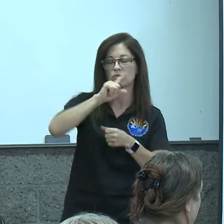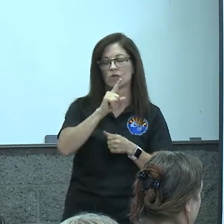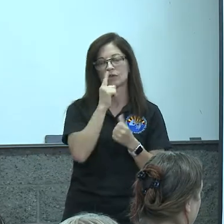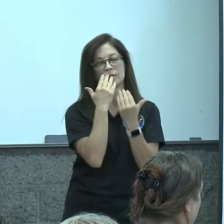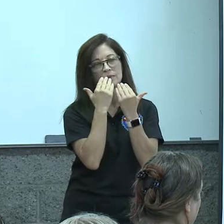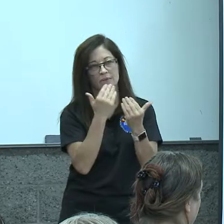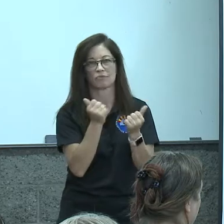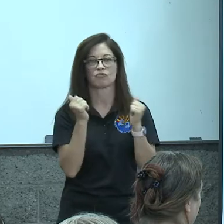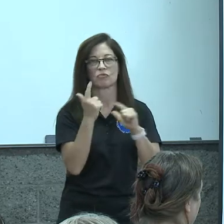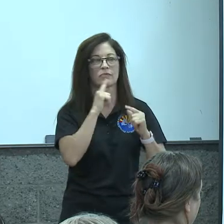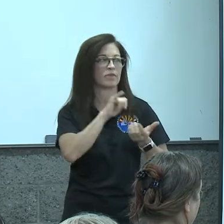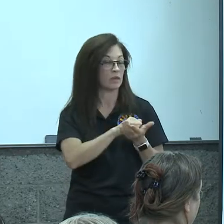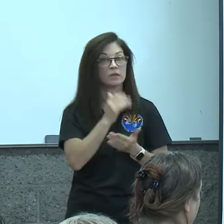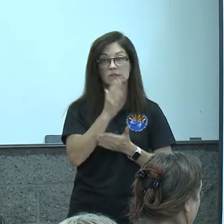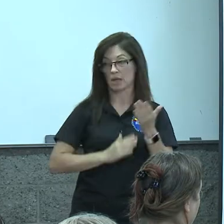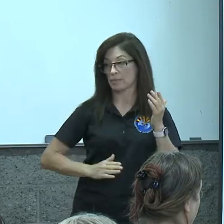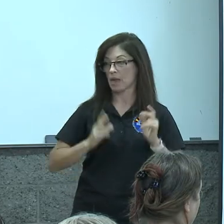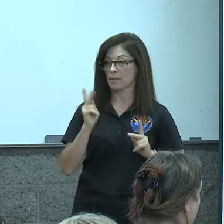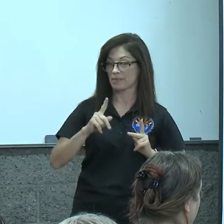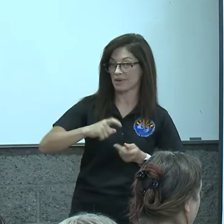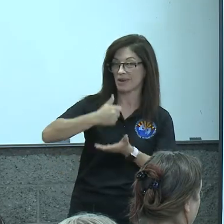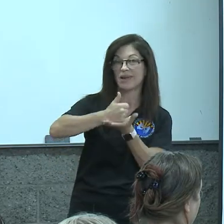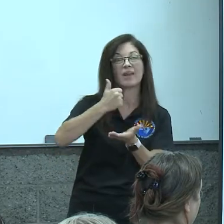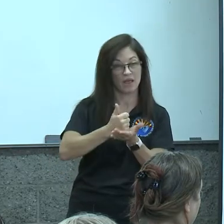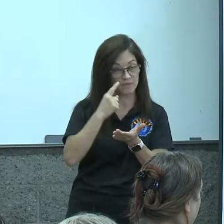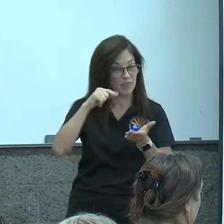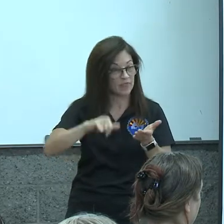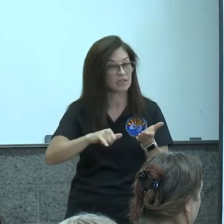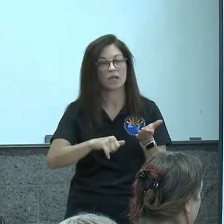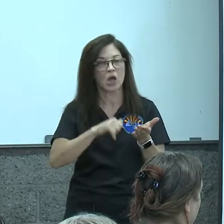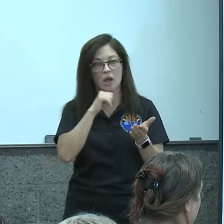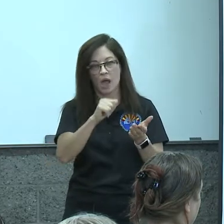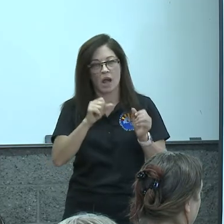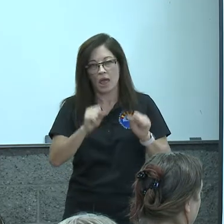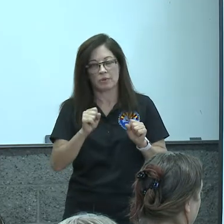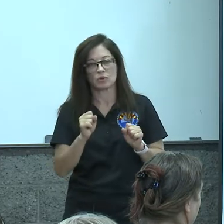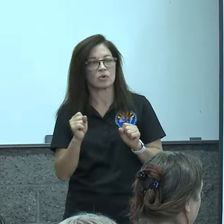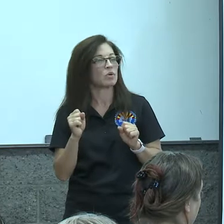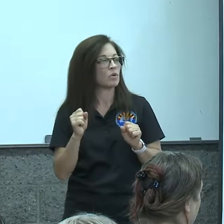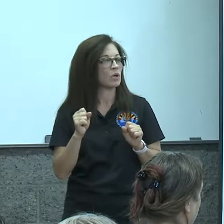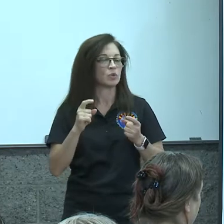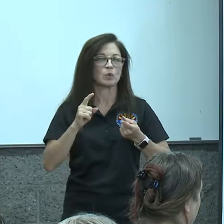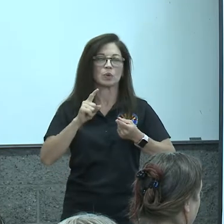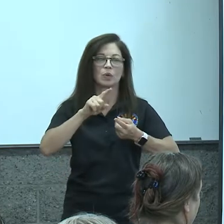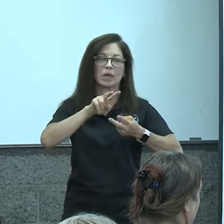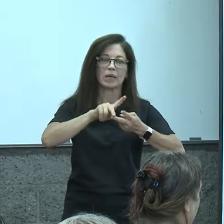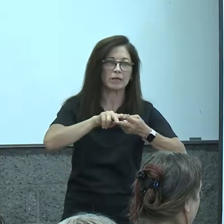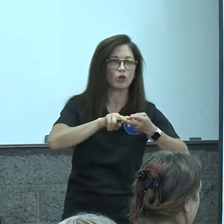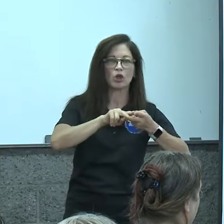appreciate that we've had some people that have needed some assistance who are not physically able to either play